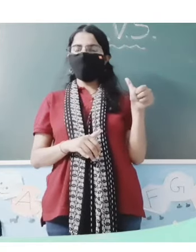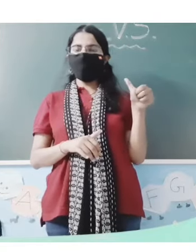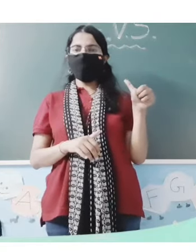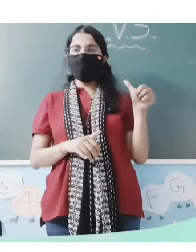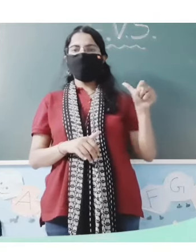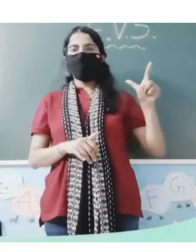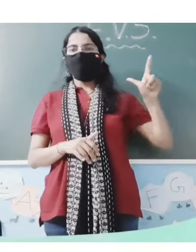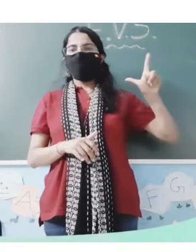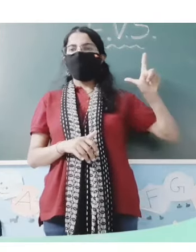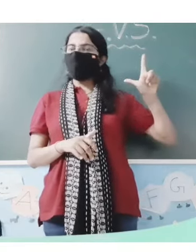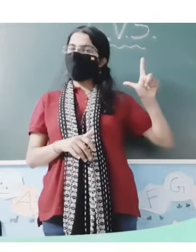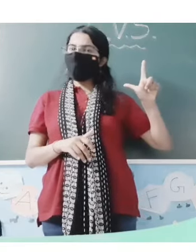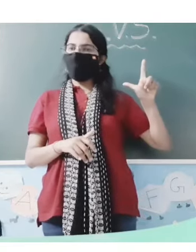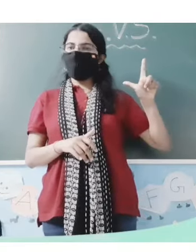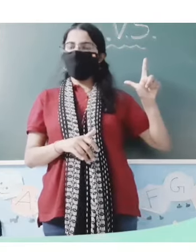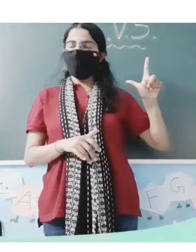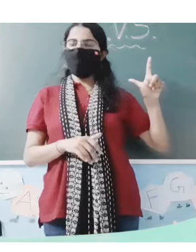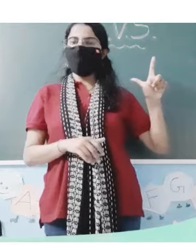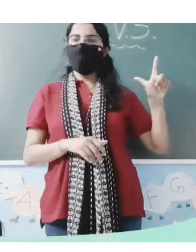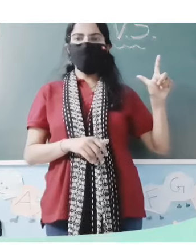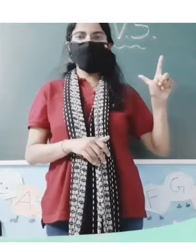and December. Okay?